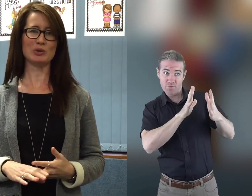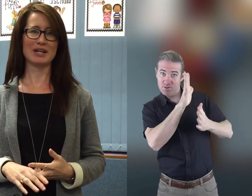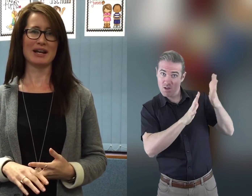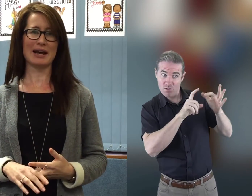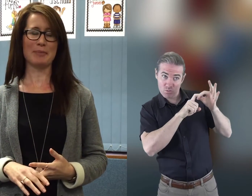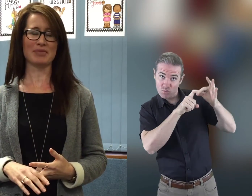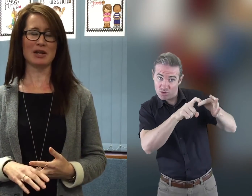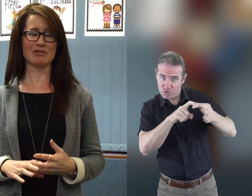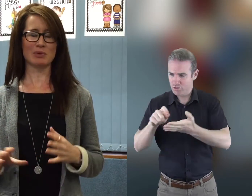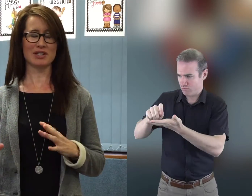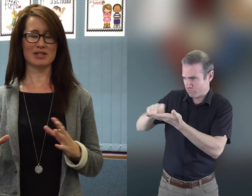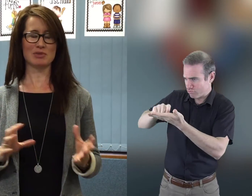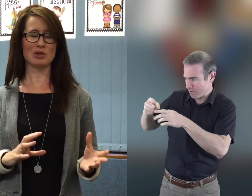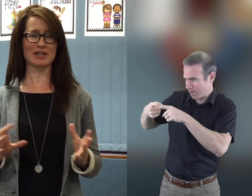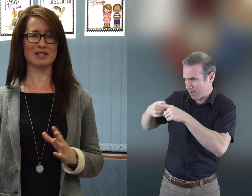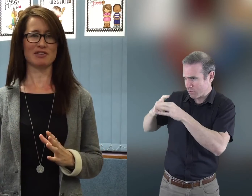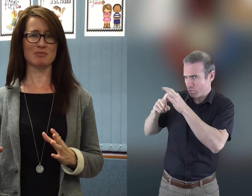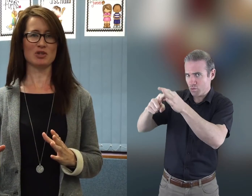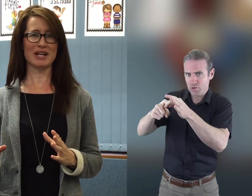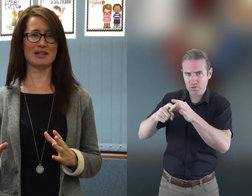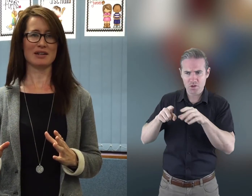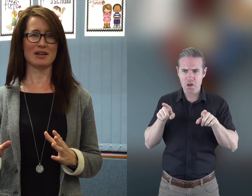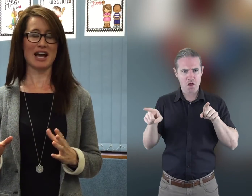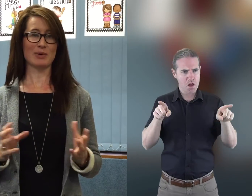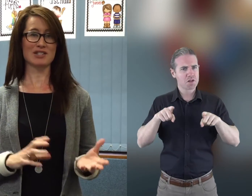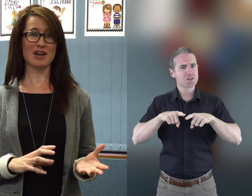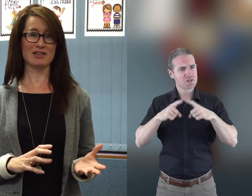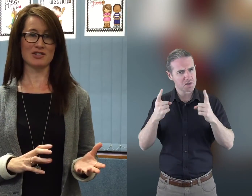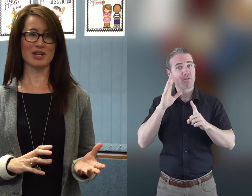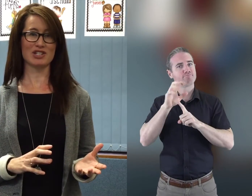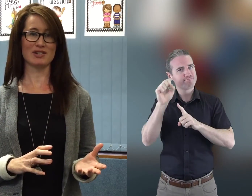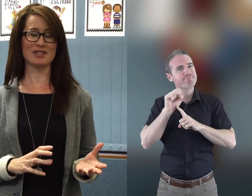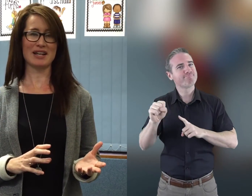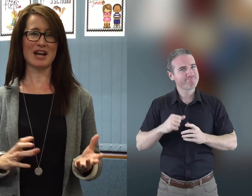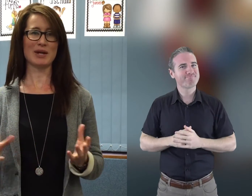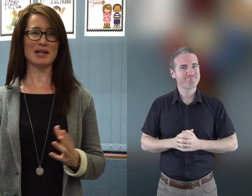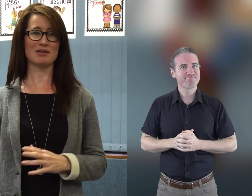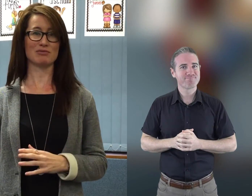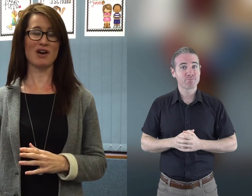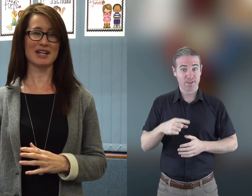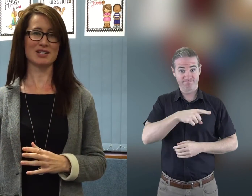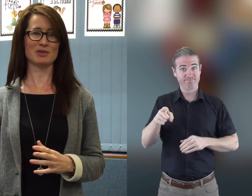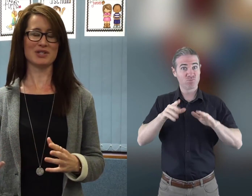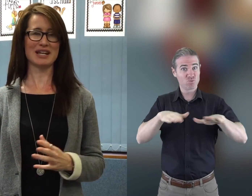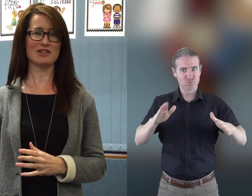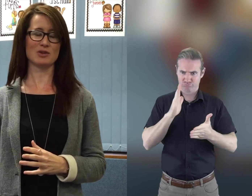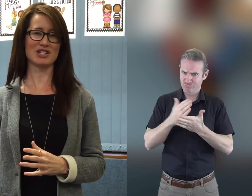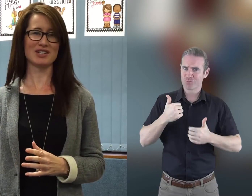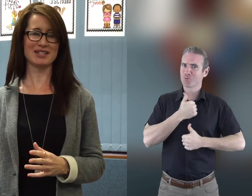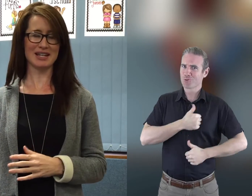and I really wanted them to look at the difference between how we sign those questions and how we write or say those questions in